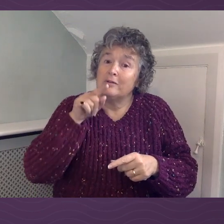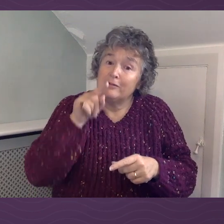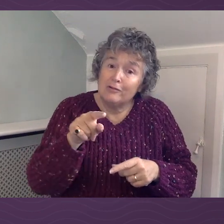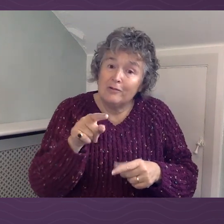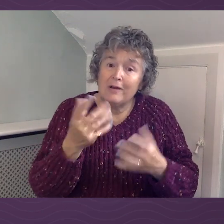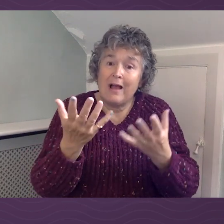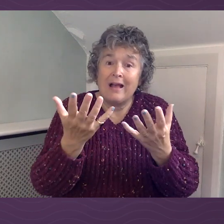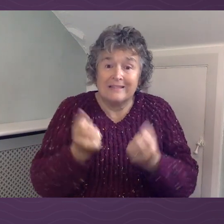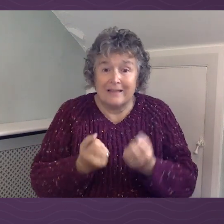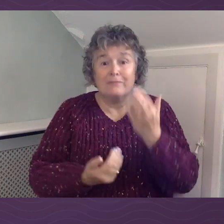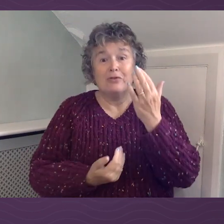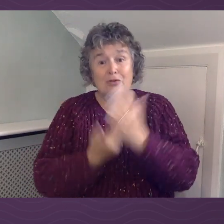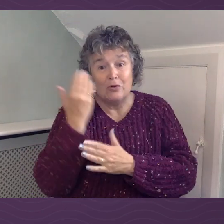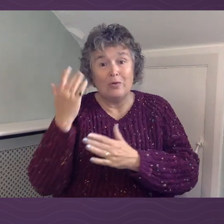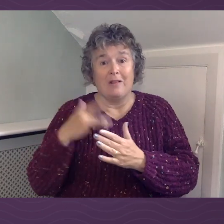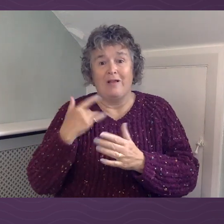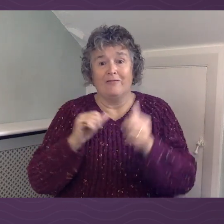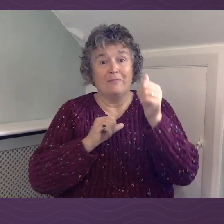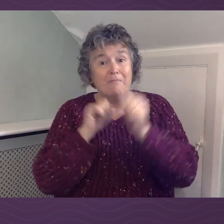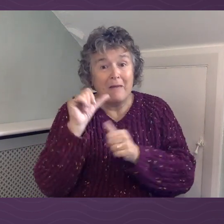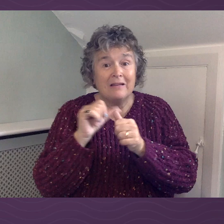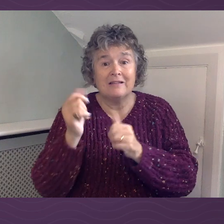life than the one you had before.